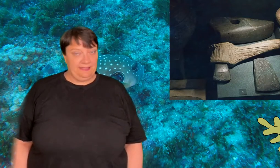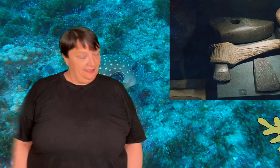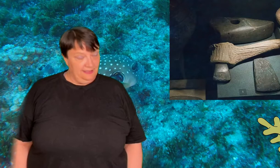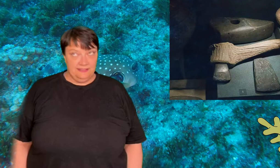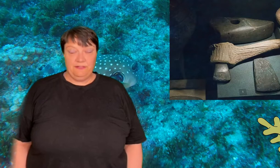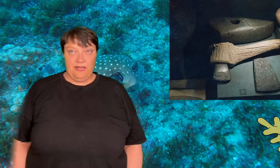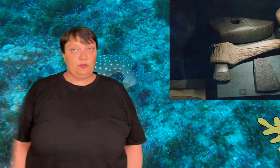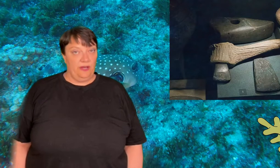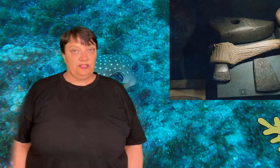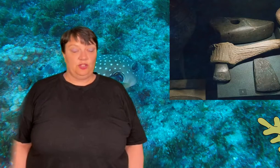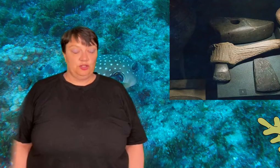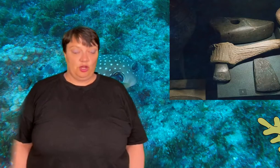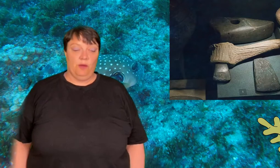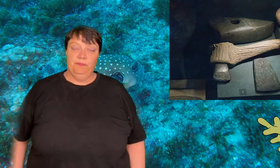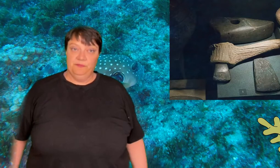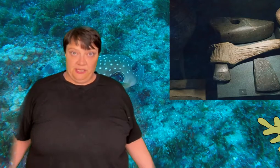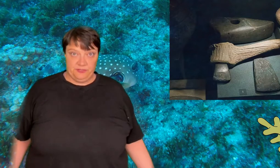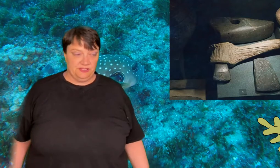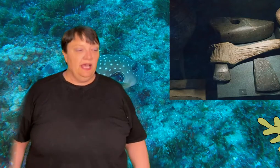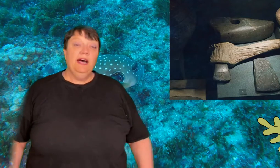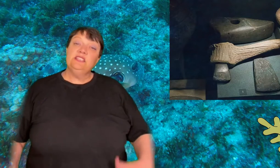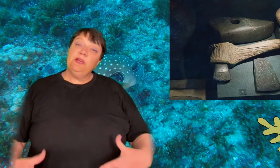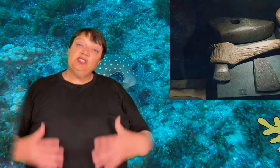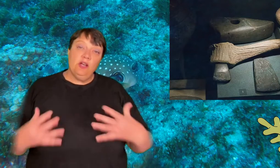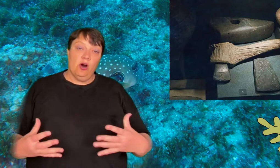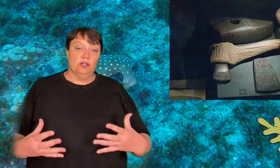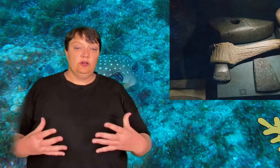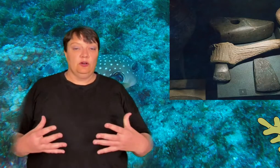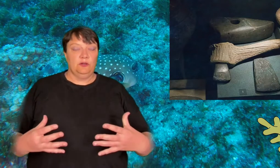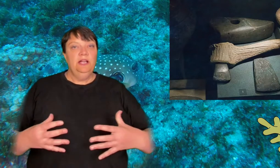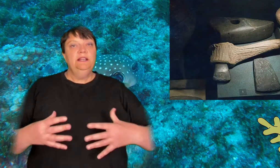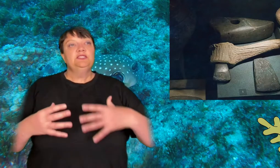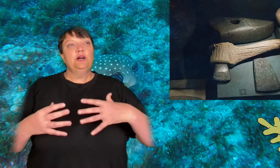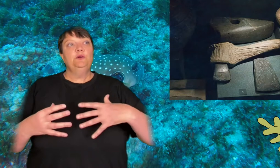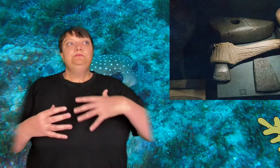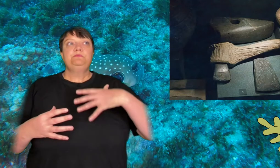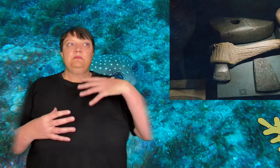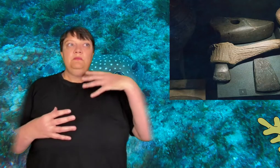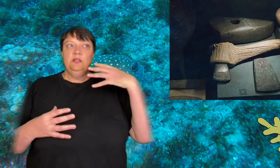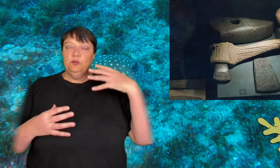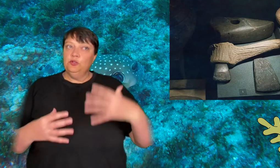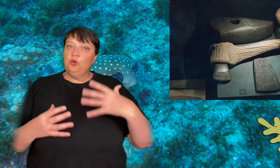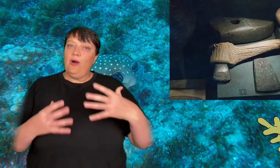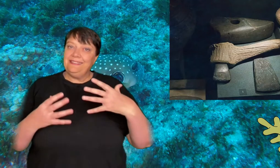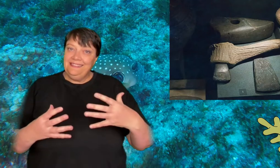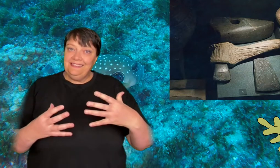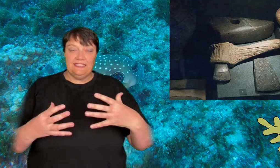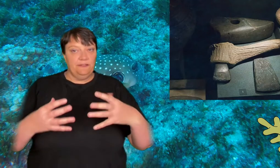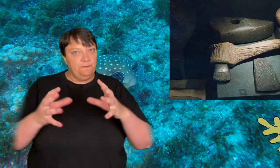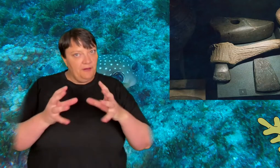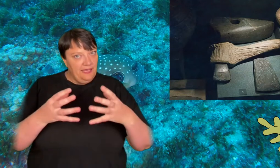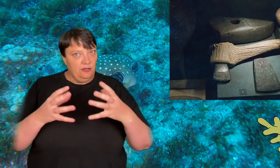tell you that it is in fact quite a sharp substance especially hard coral. So you could quite